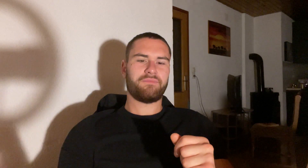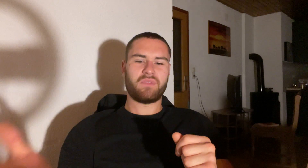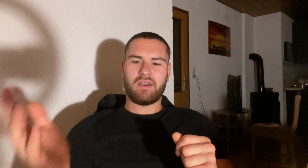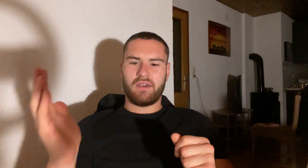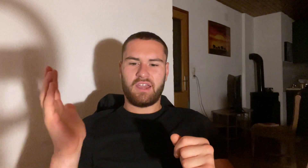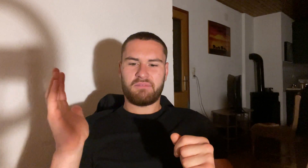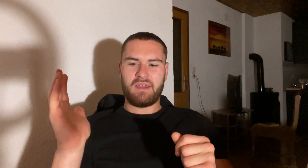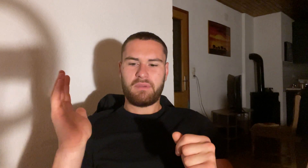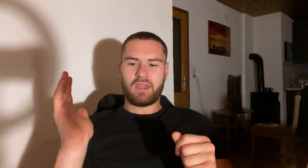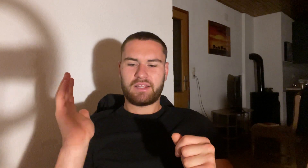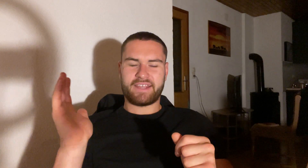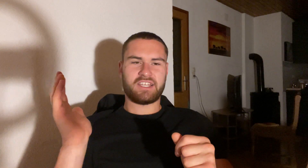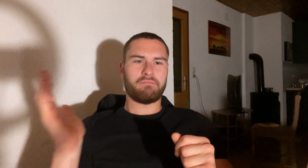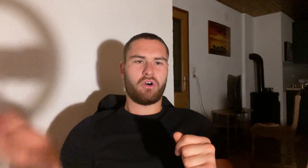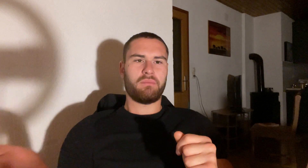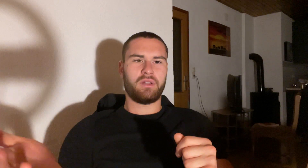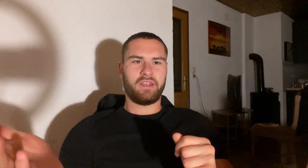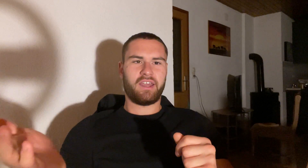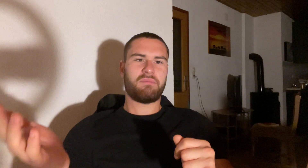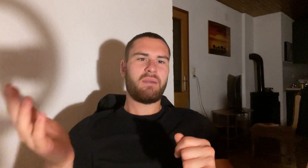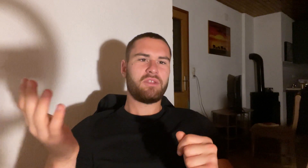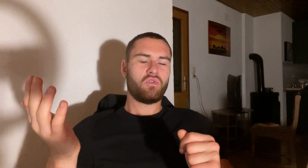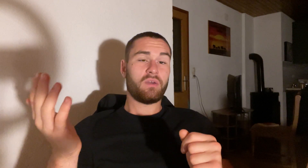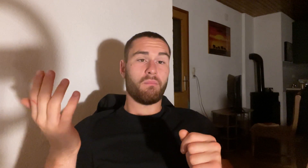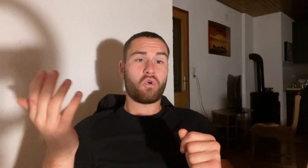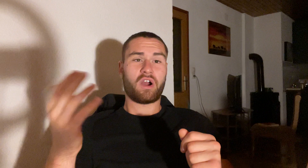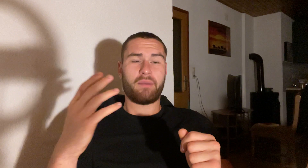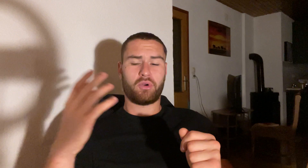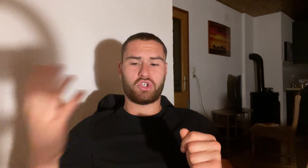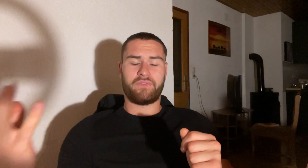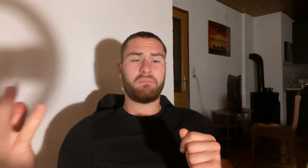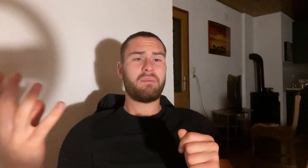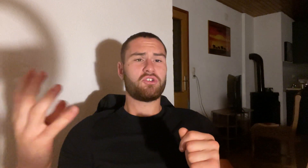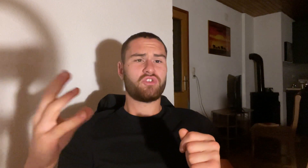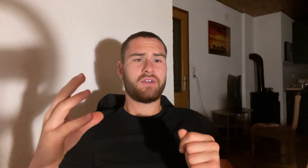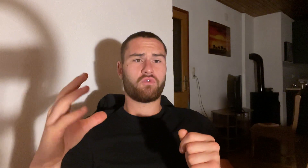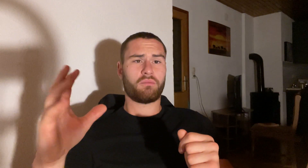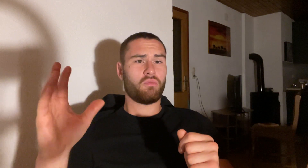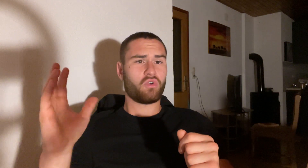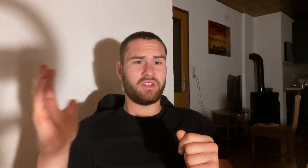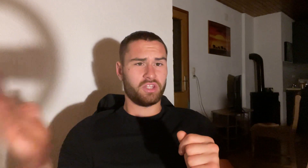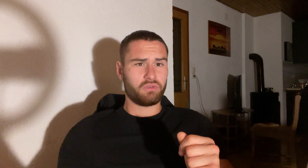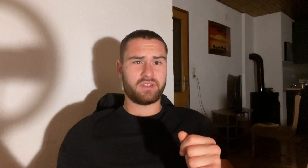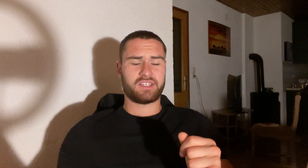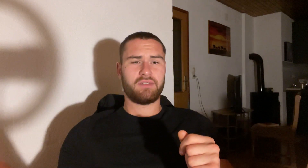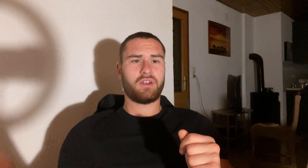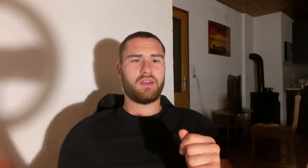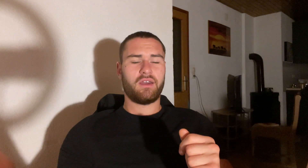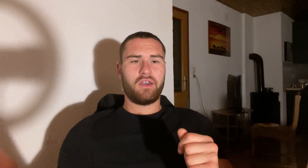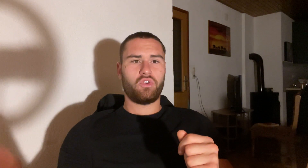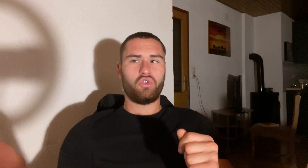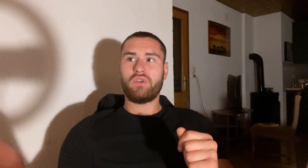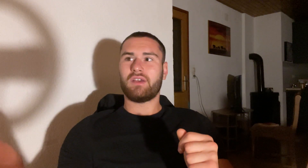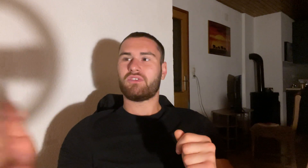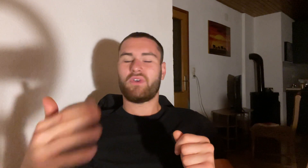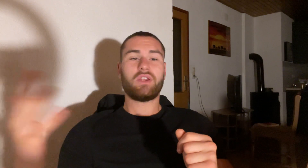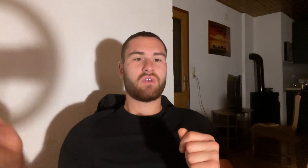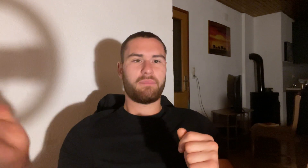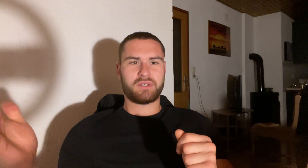it may be classic bodybuilding it may be doing more hypertrophy it may be training for more endurance even not doing 20 reps